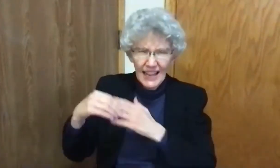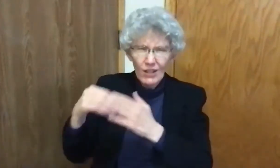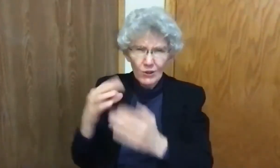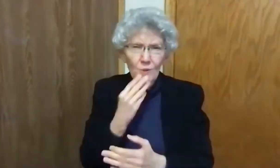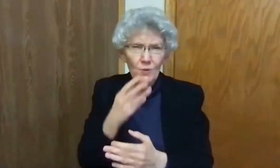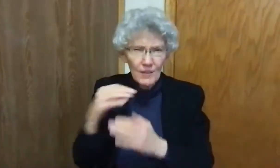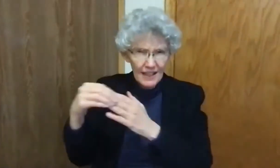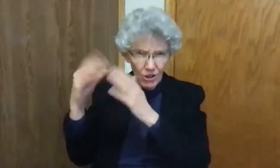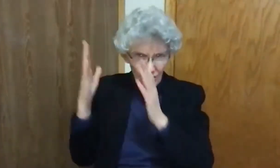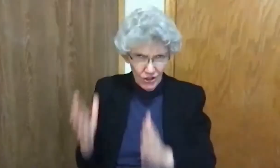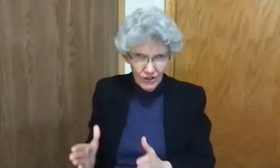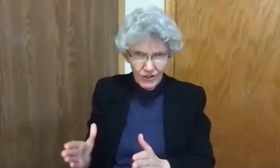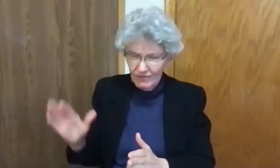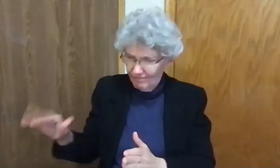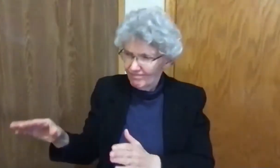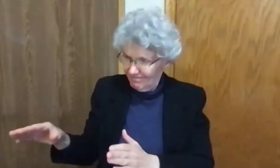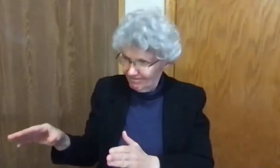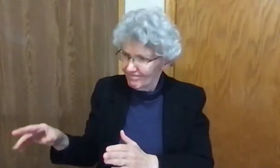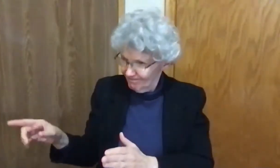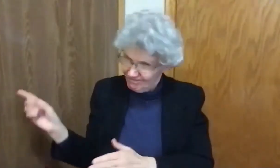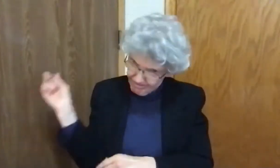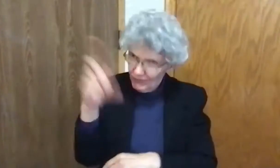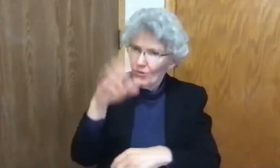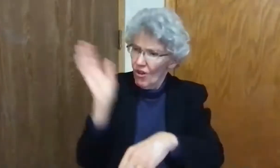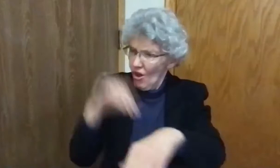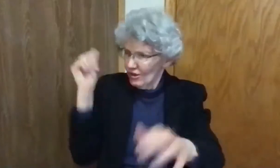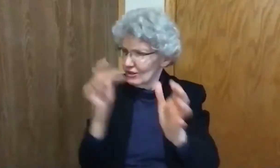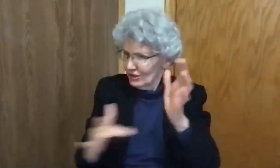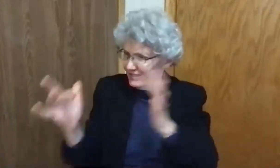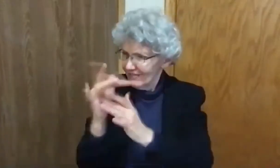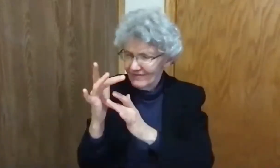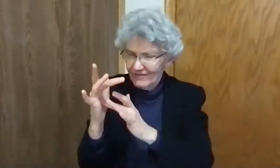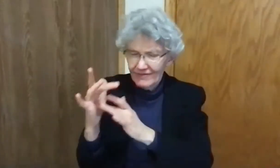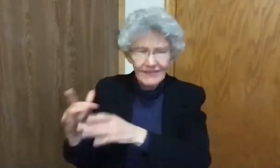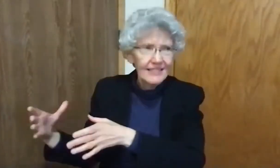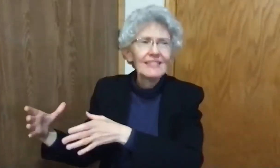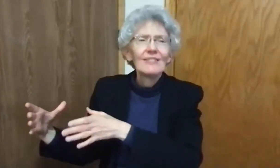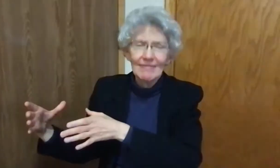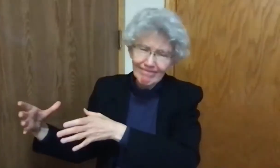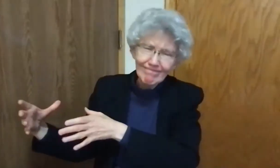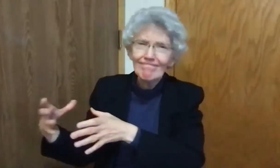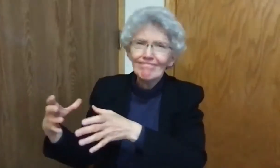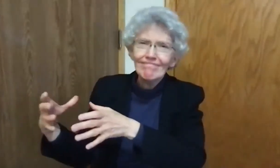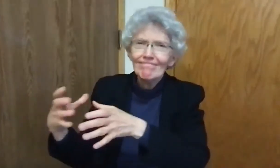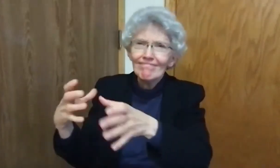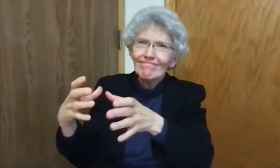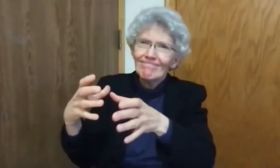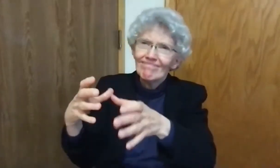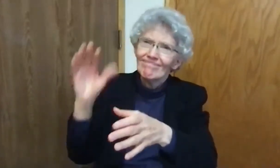some Jewish elders to go to Jesus, asking him to come and heal the slave.